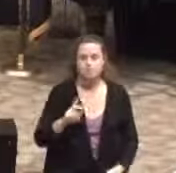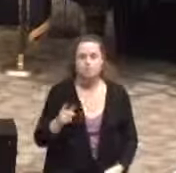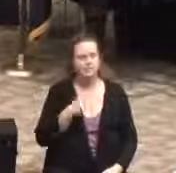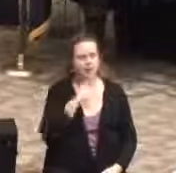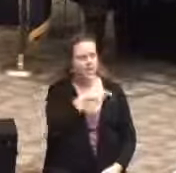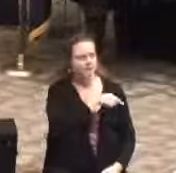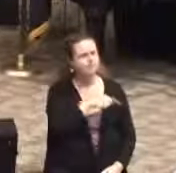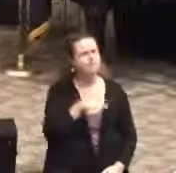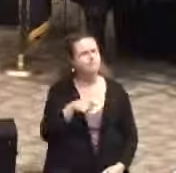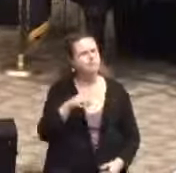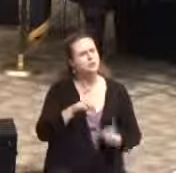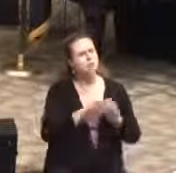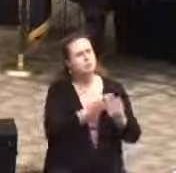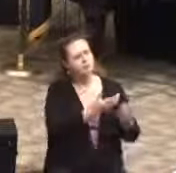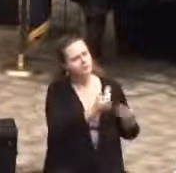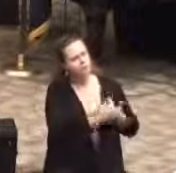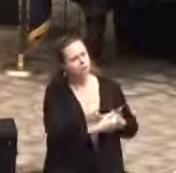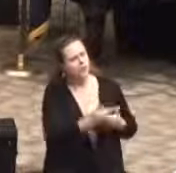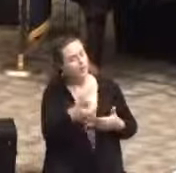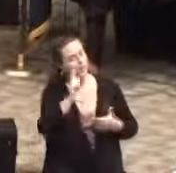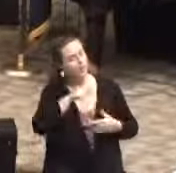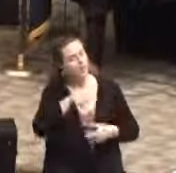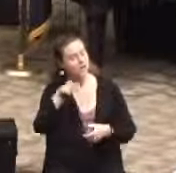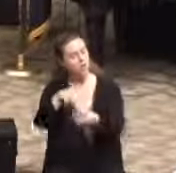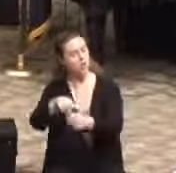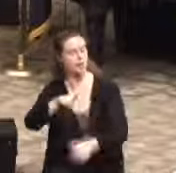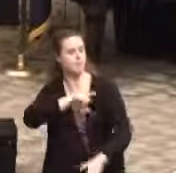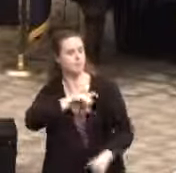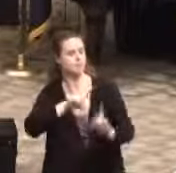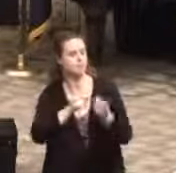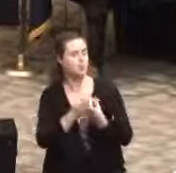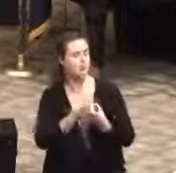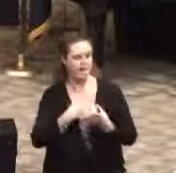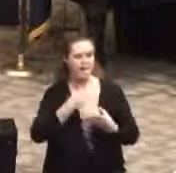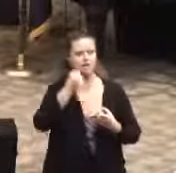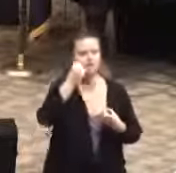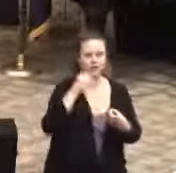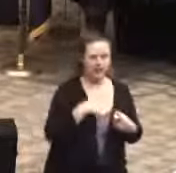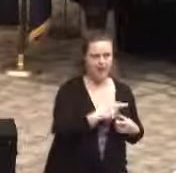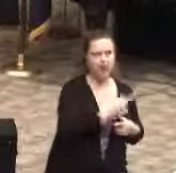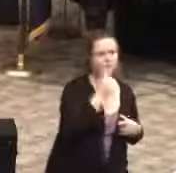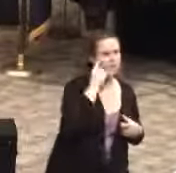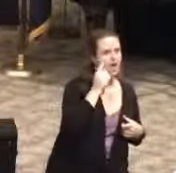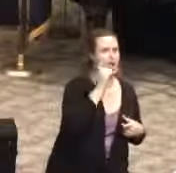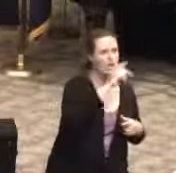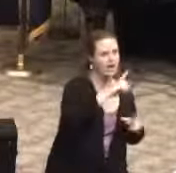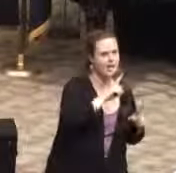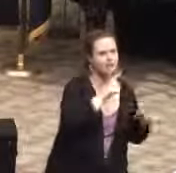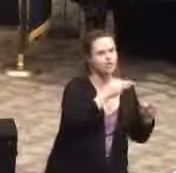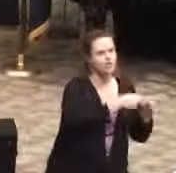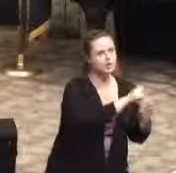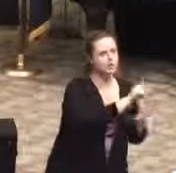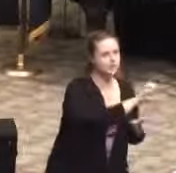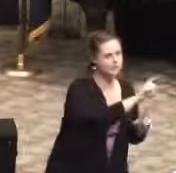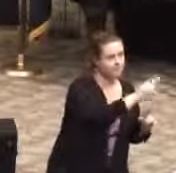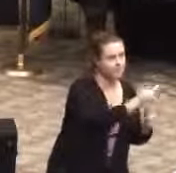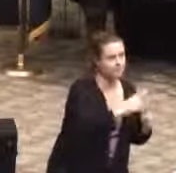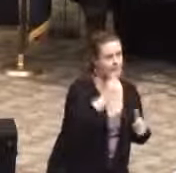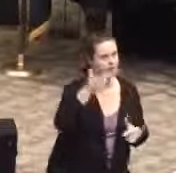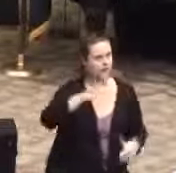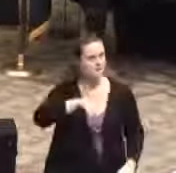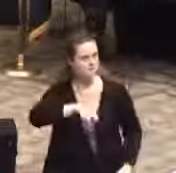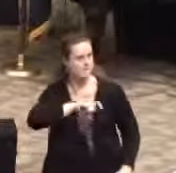stepping stool for law enforcement. I understand that. I was there when I started as well, thinking that's where I wanted to be.